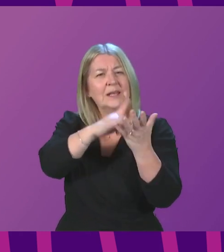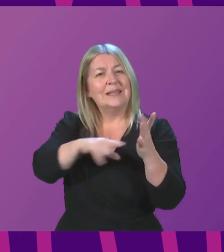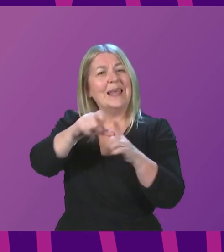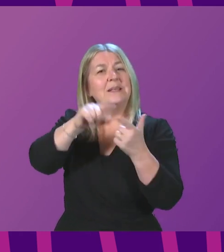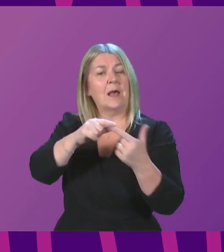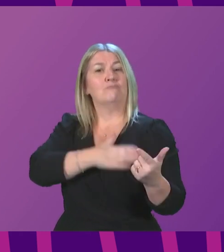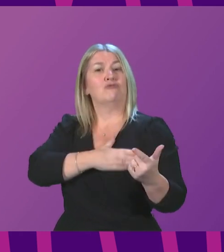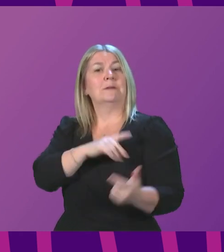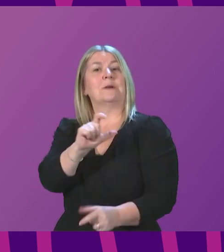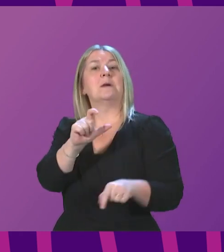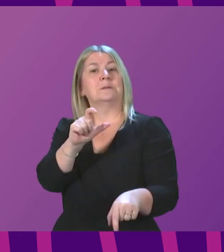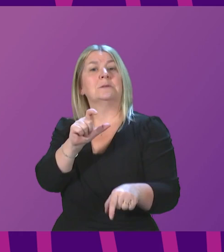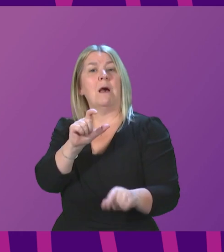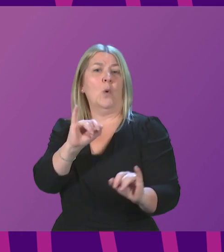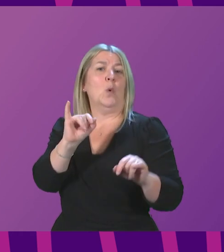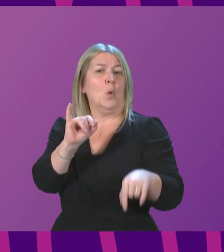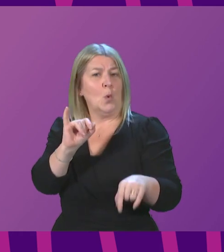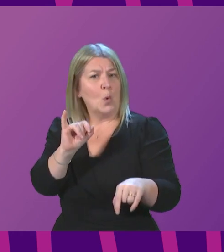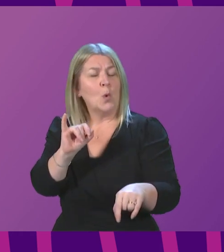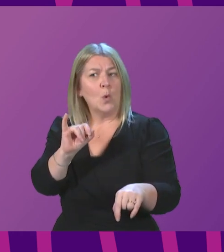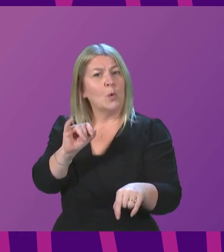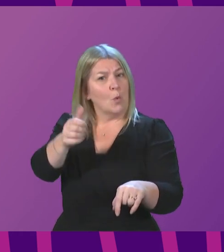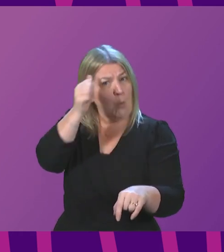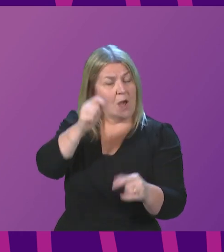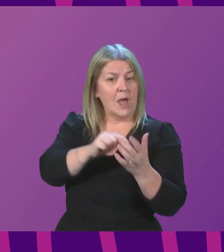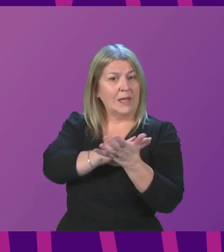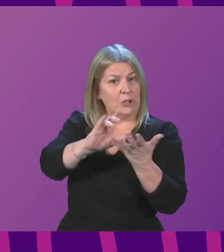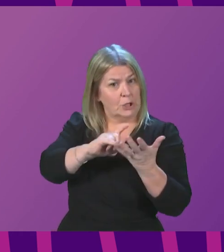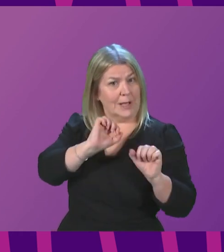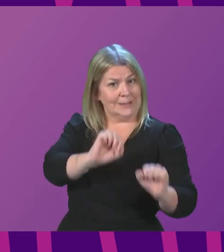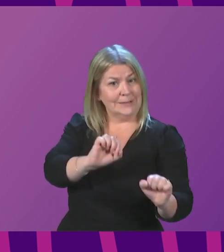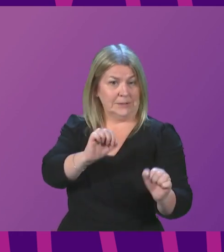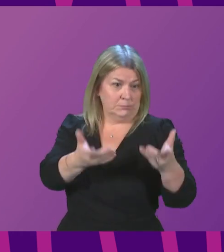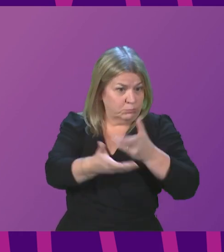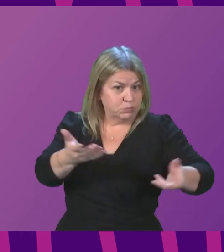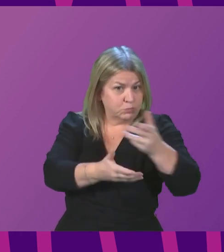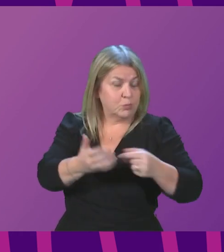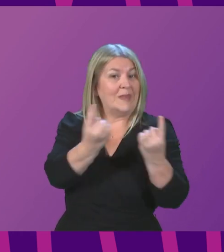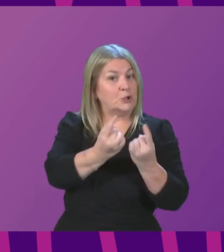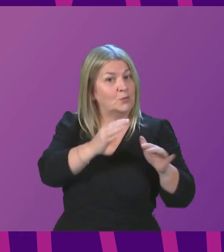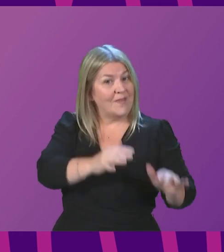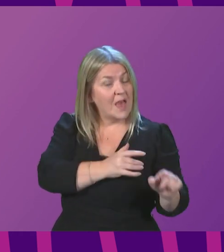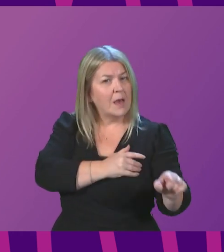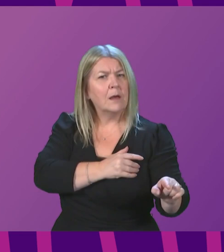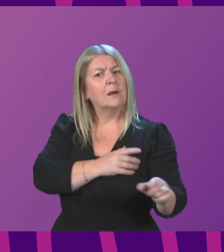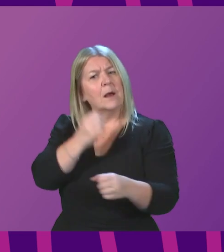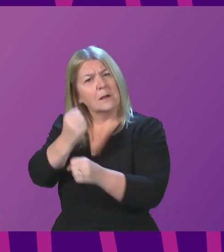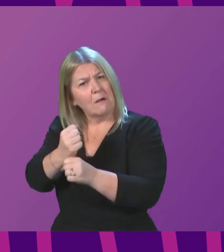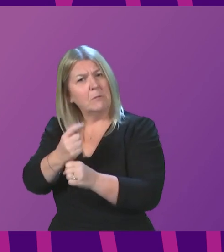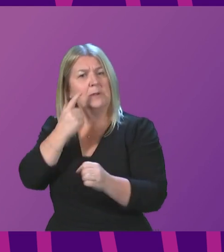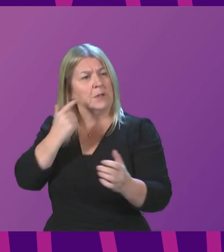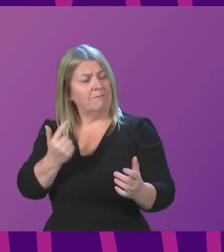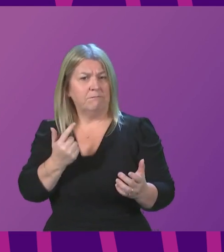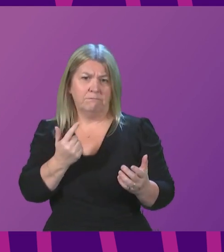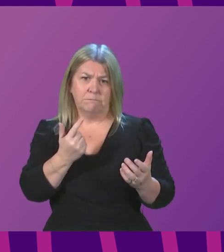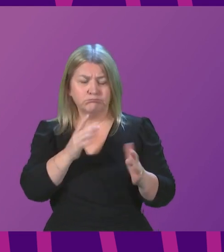provide an update on the Scottish Government's discussions with NHS Tayside regarding these issues, and what assurances can the Scottish Government provide to my